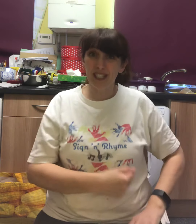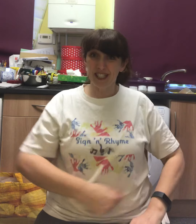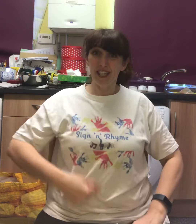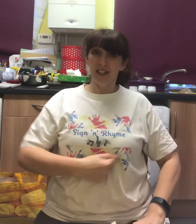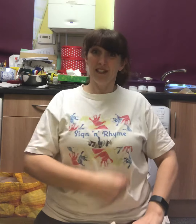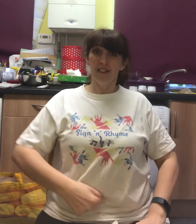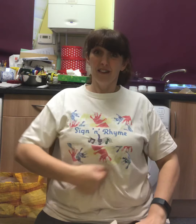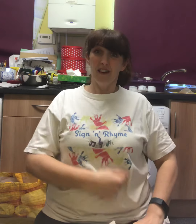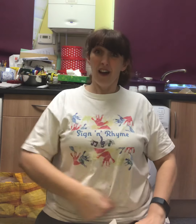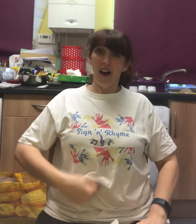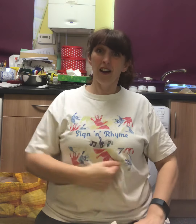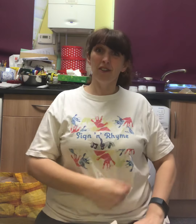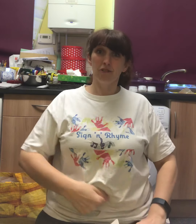still hungry.